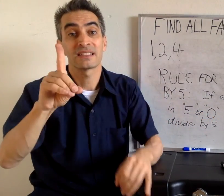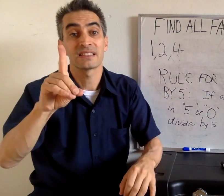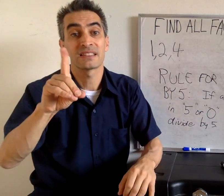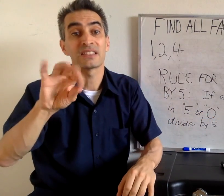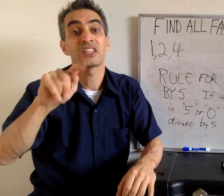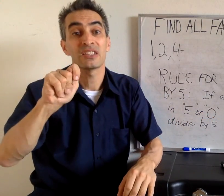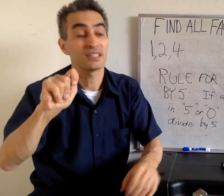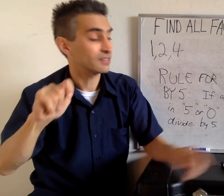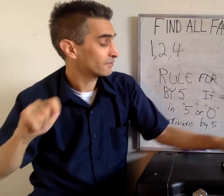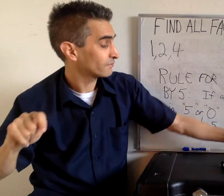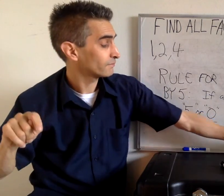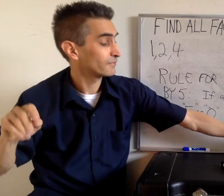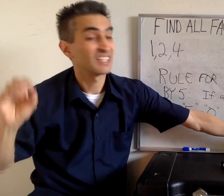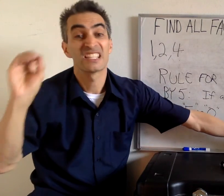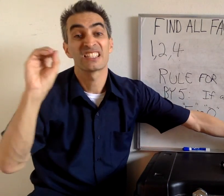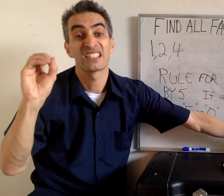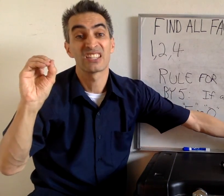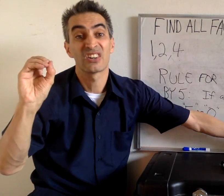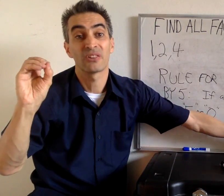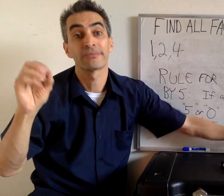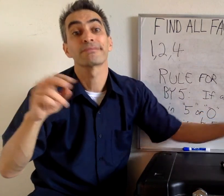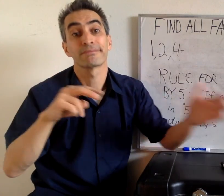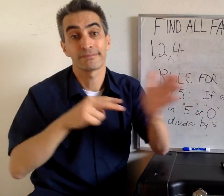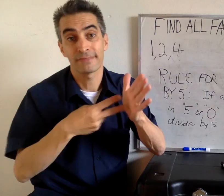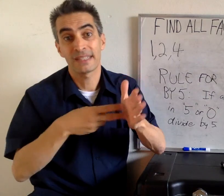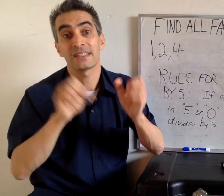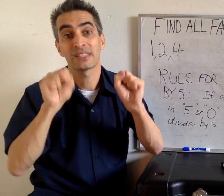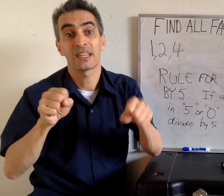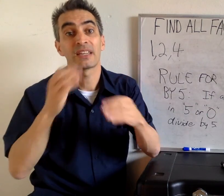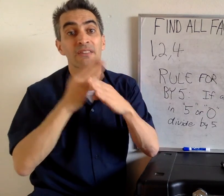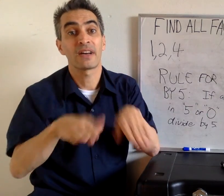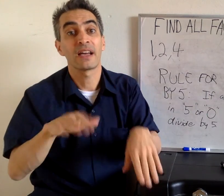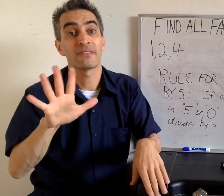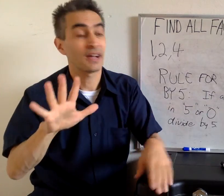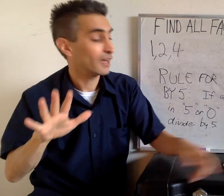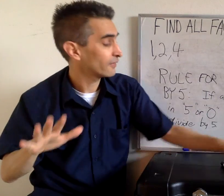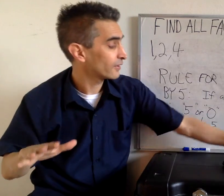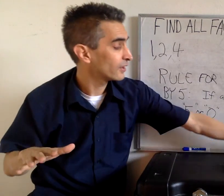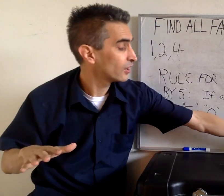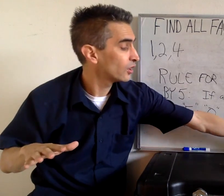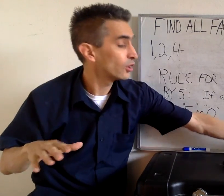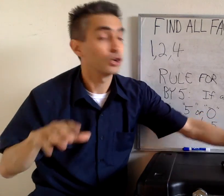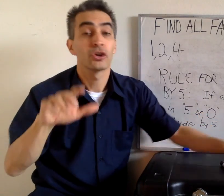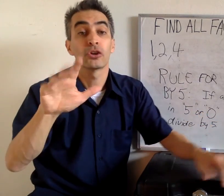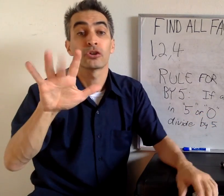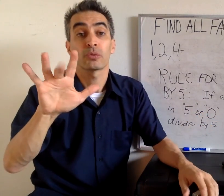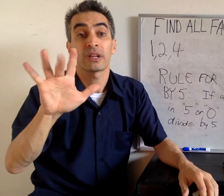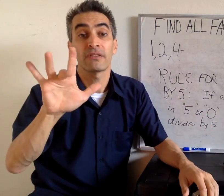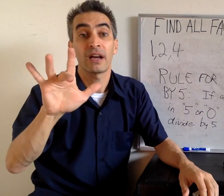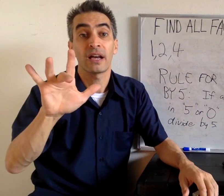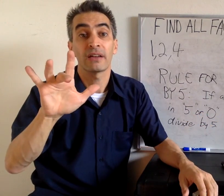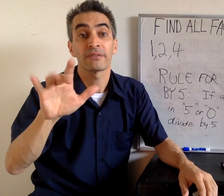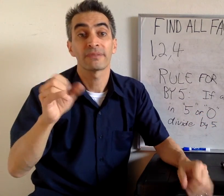last digit is 0. That means you can divide that number by 5. 25.